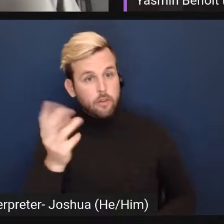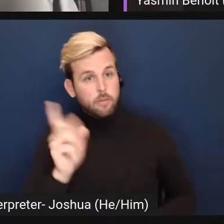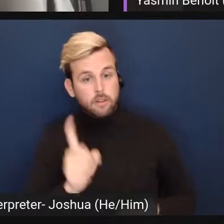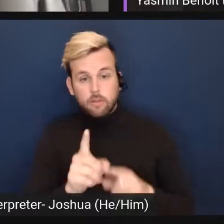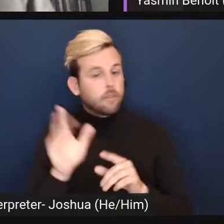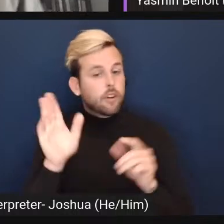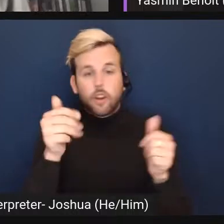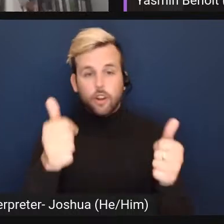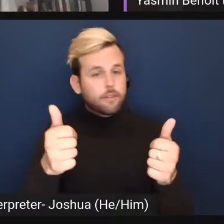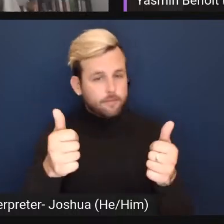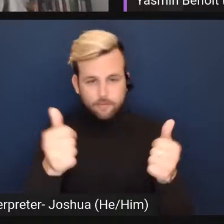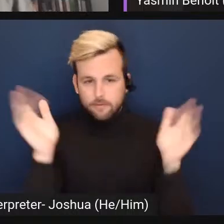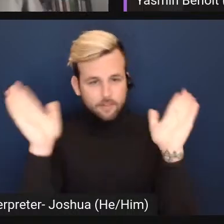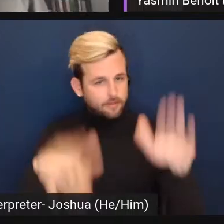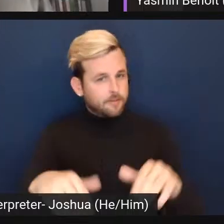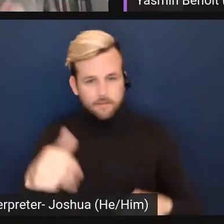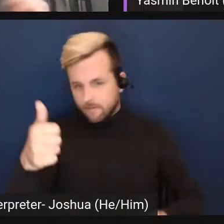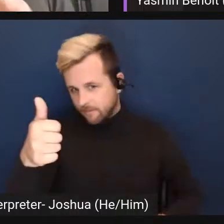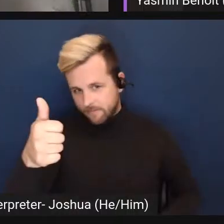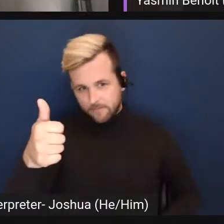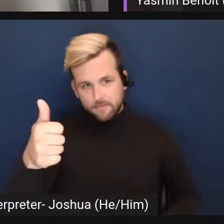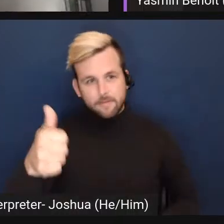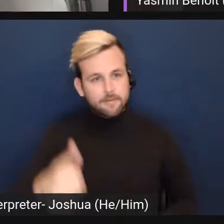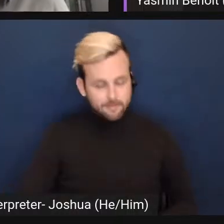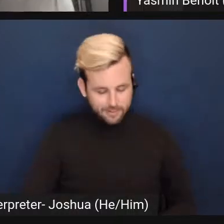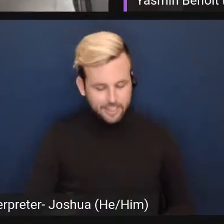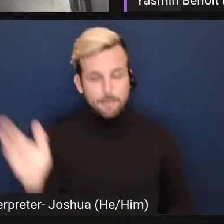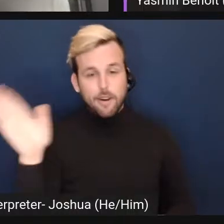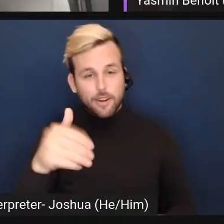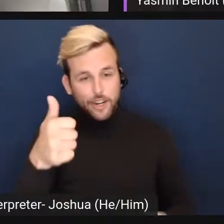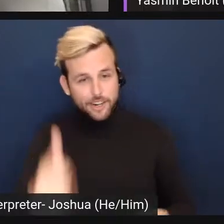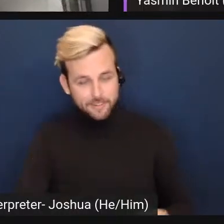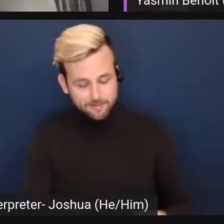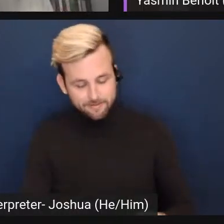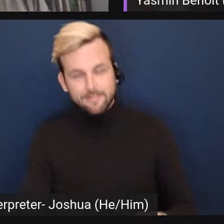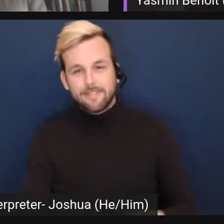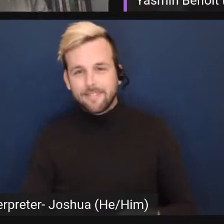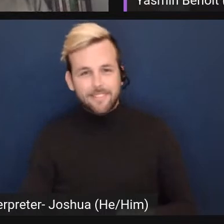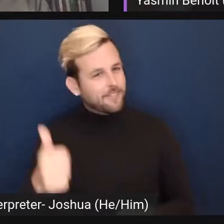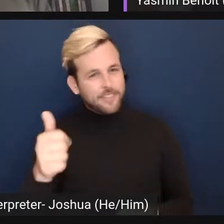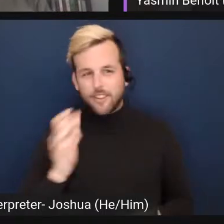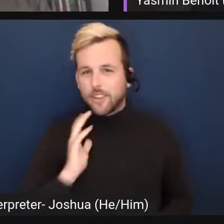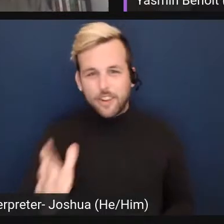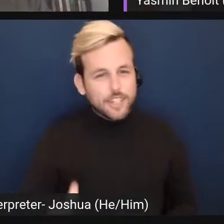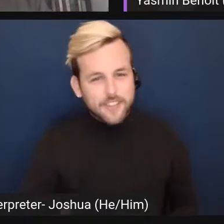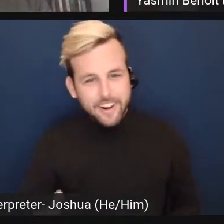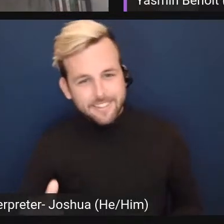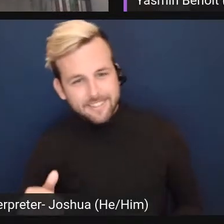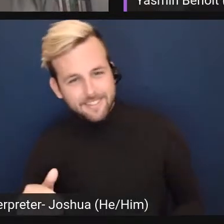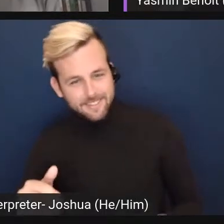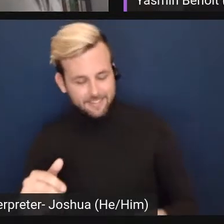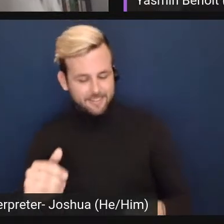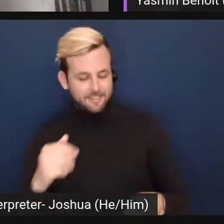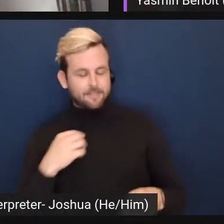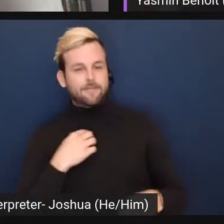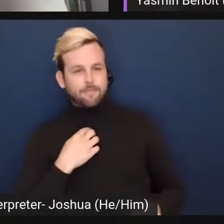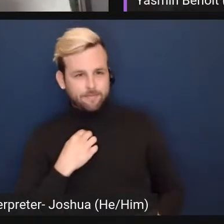minutes, um, or if, okay, awesome. Okay. It's just two more that I thought would be good